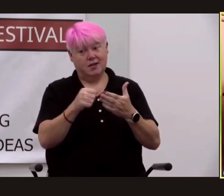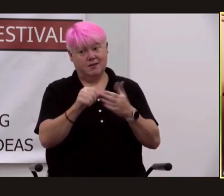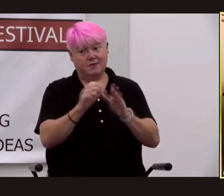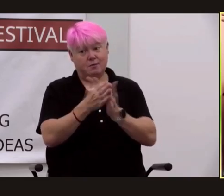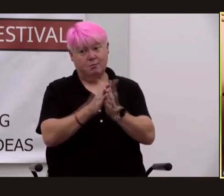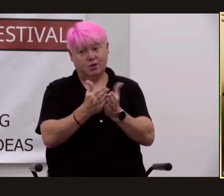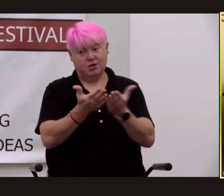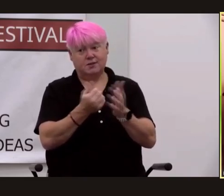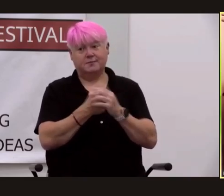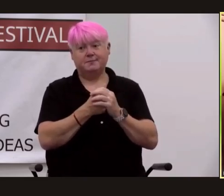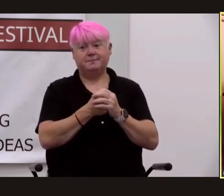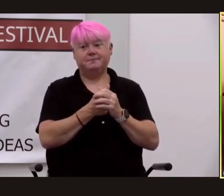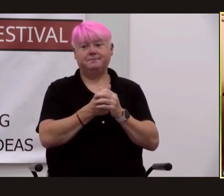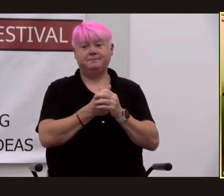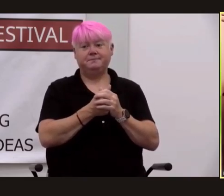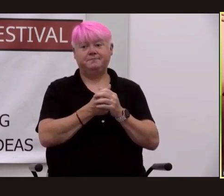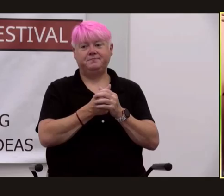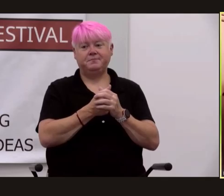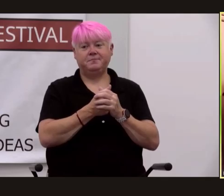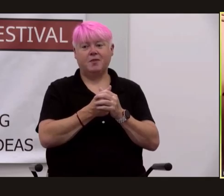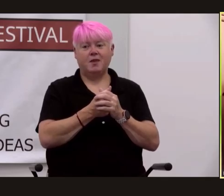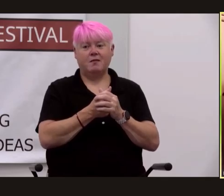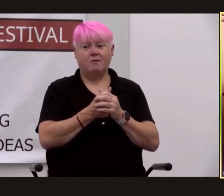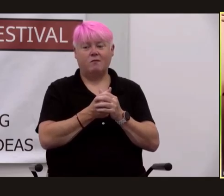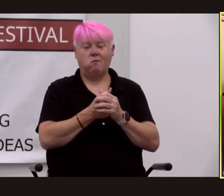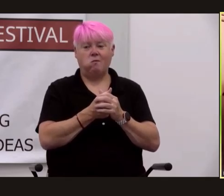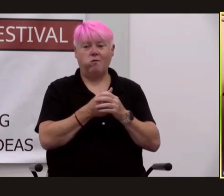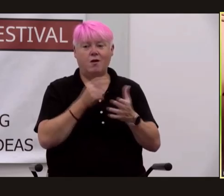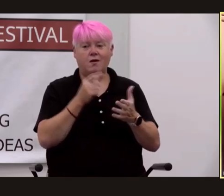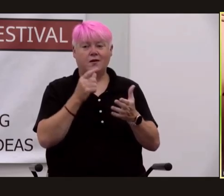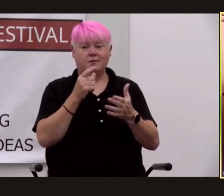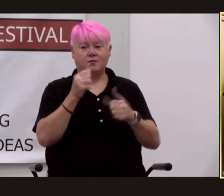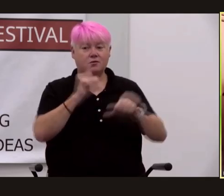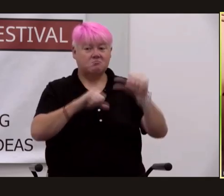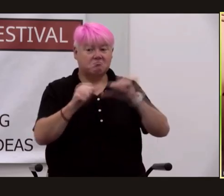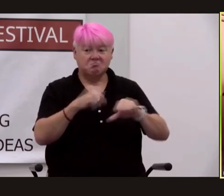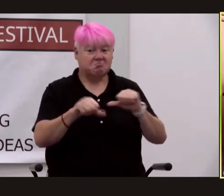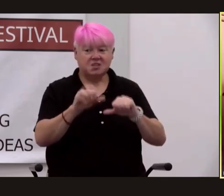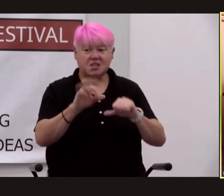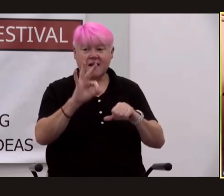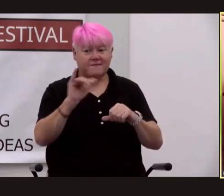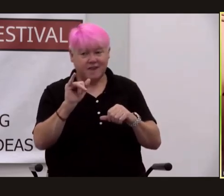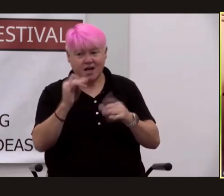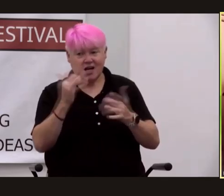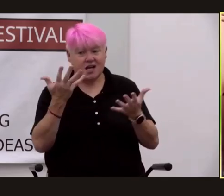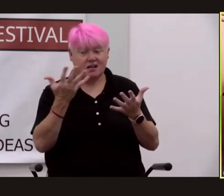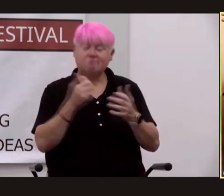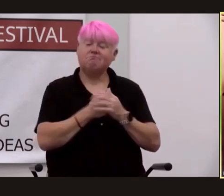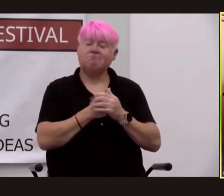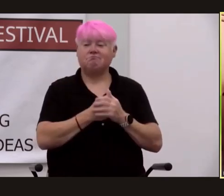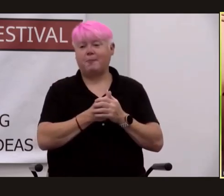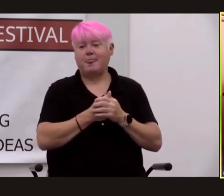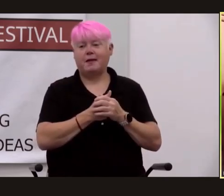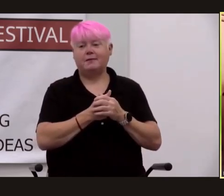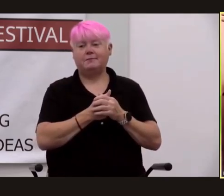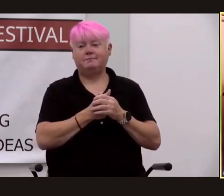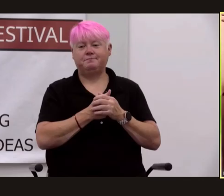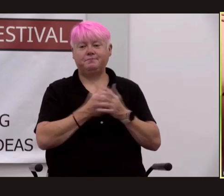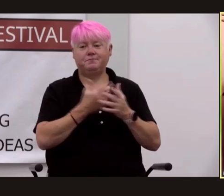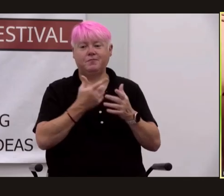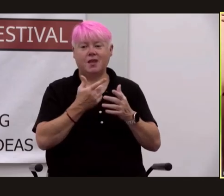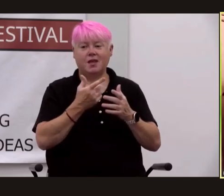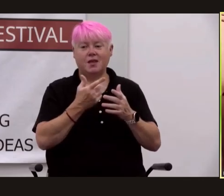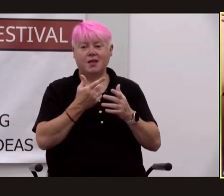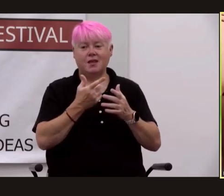writer science fiction fantasy romance mystery western thriller one of the commercial fiction genres um i had the unfortunate